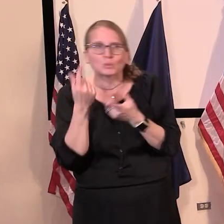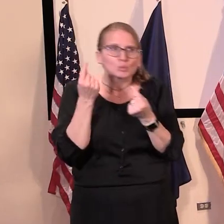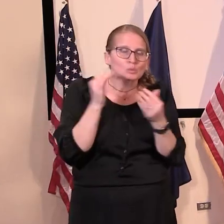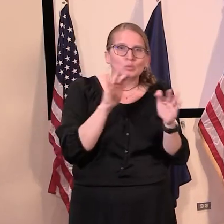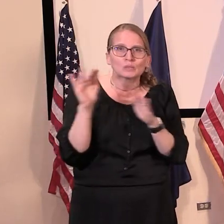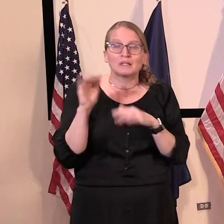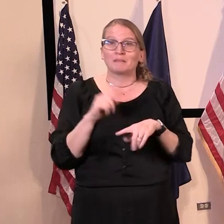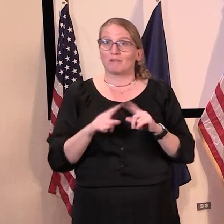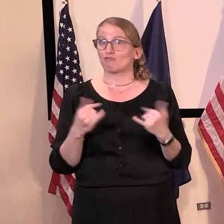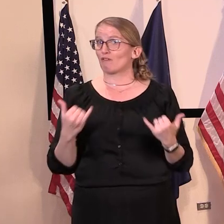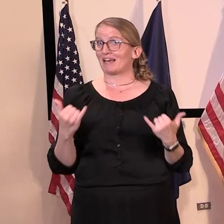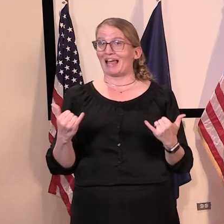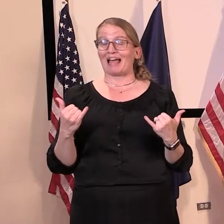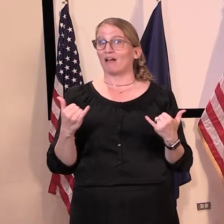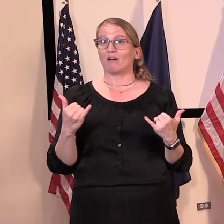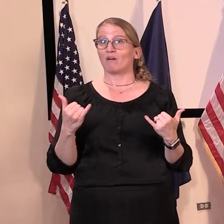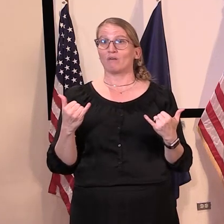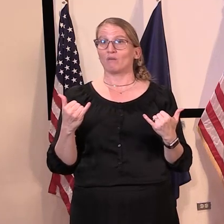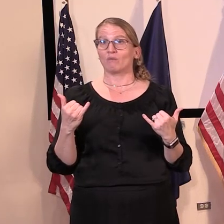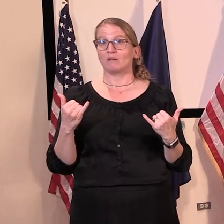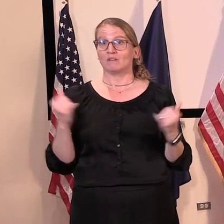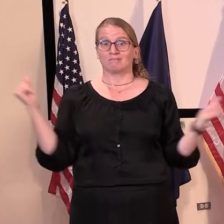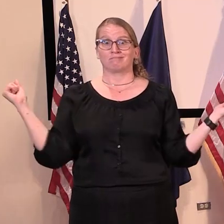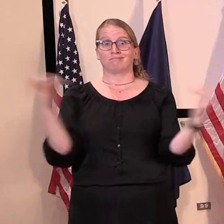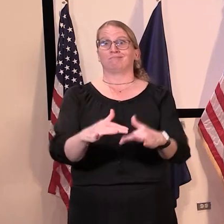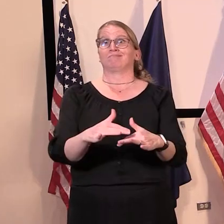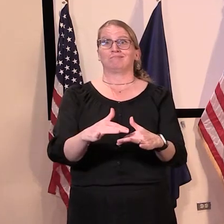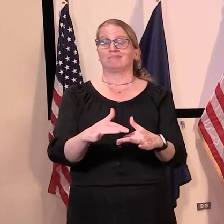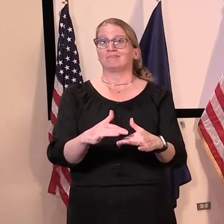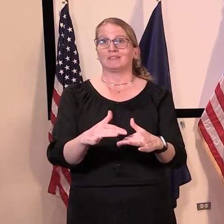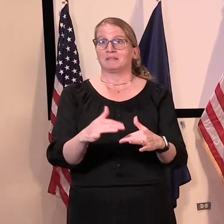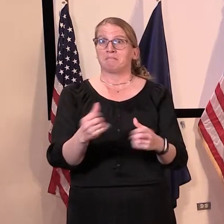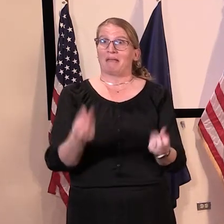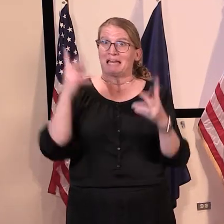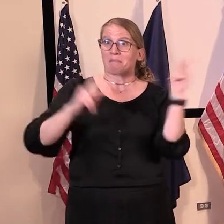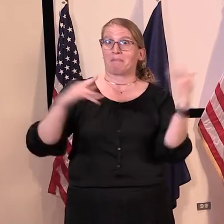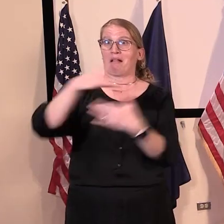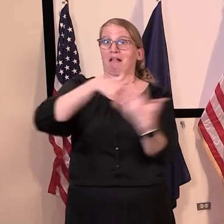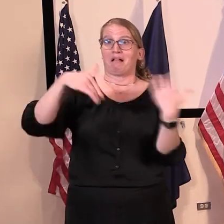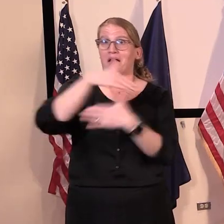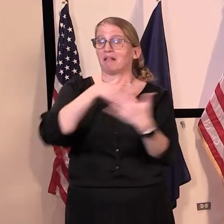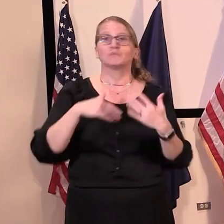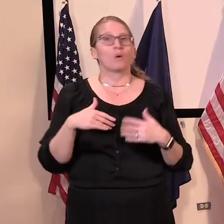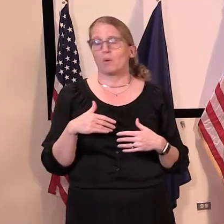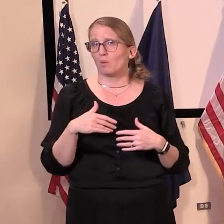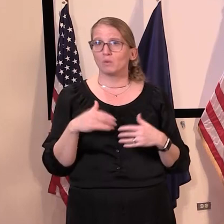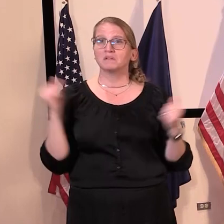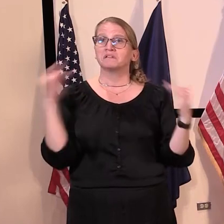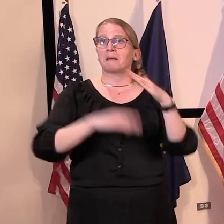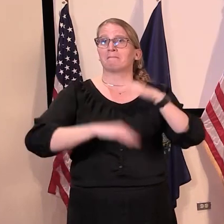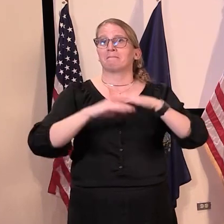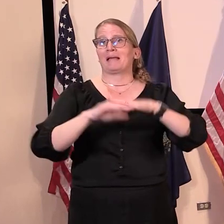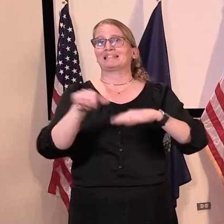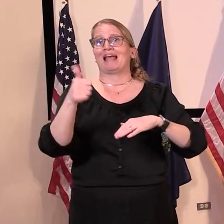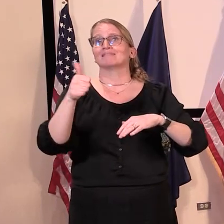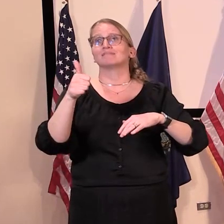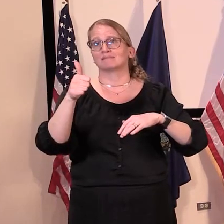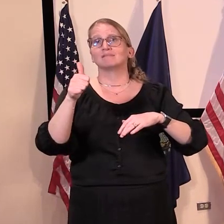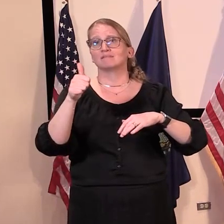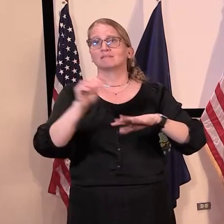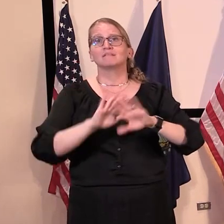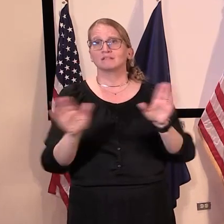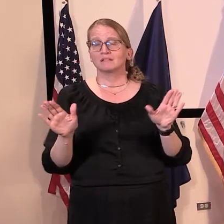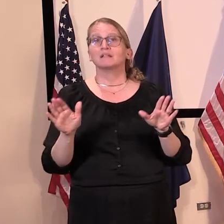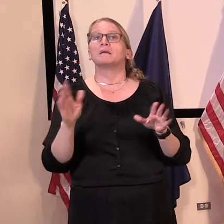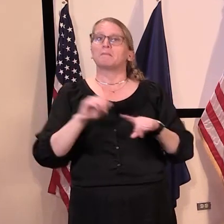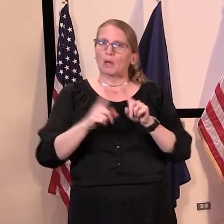any mass gatherings over 10 are still limited. And, uh, but as we open the spigot a little bit more, hopefully we'll come to